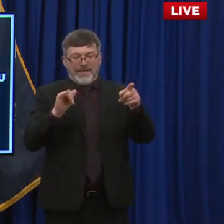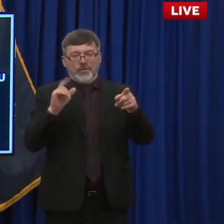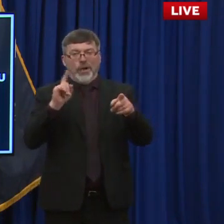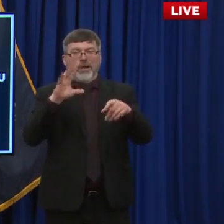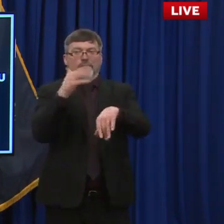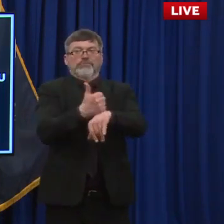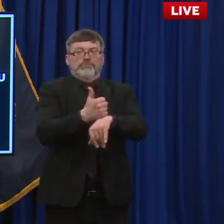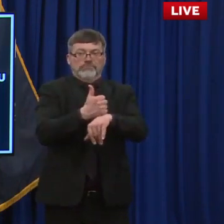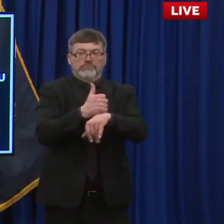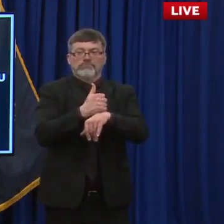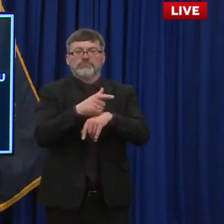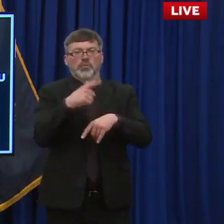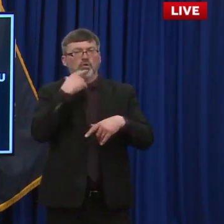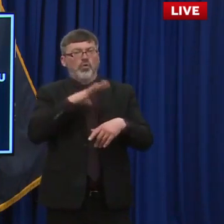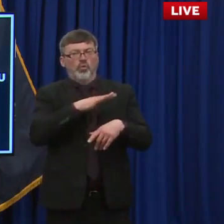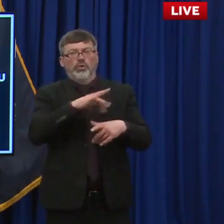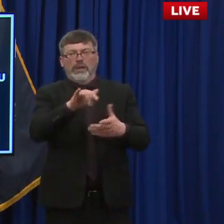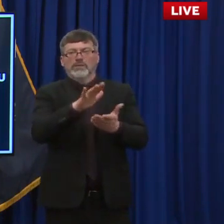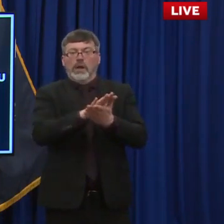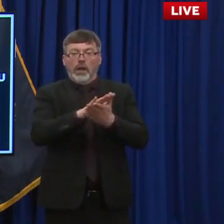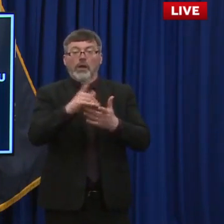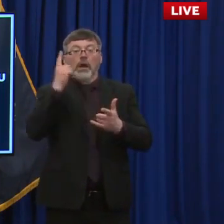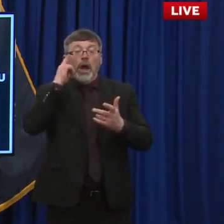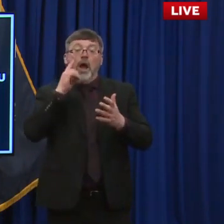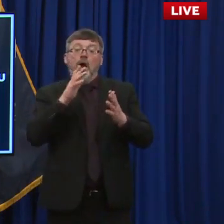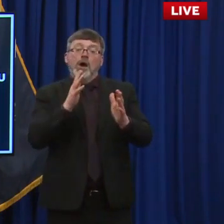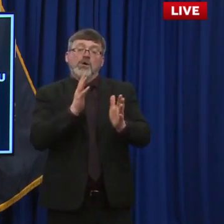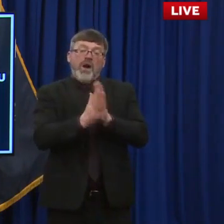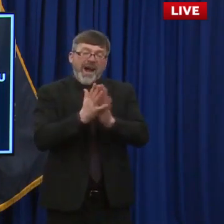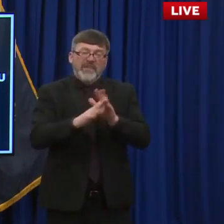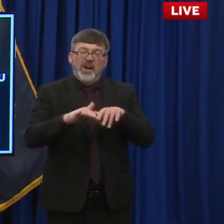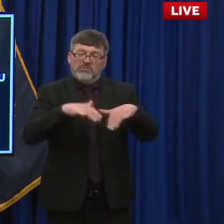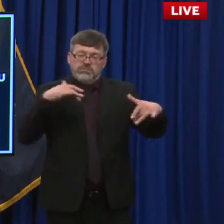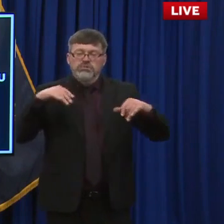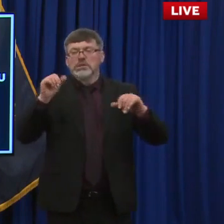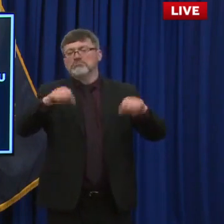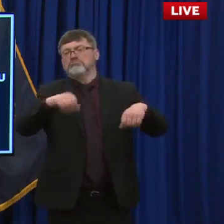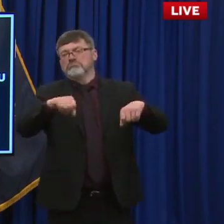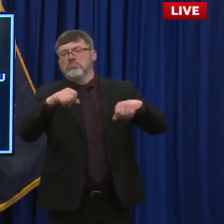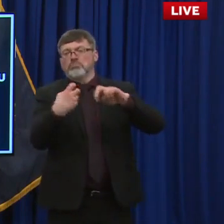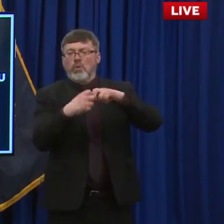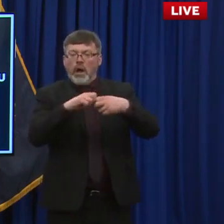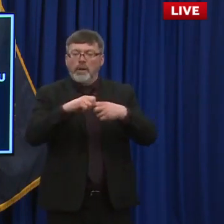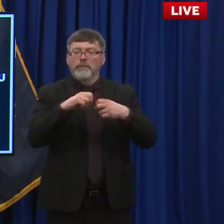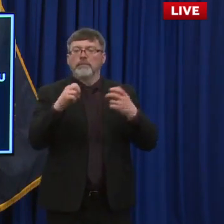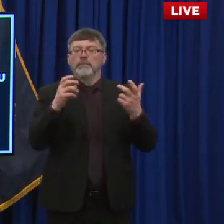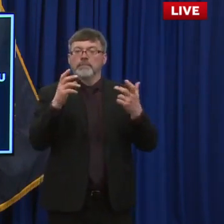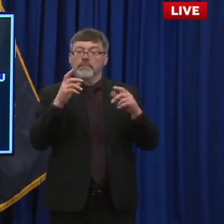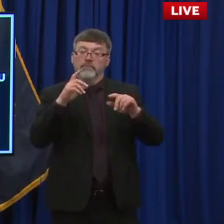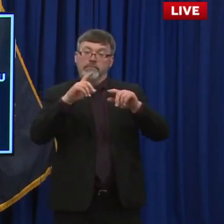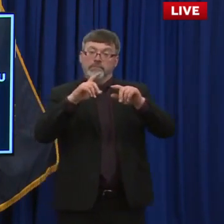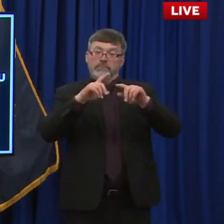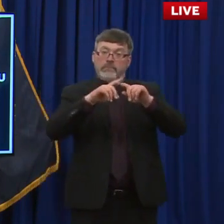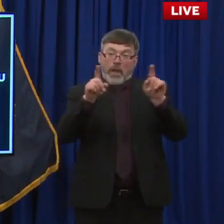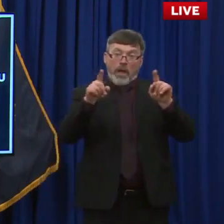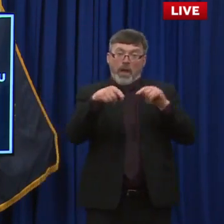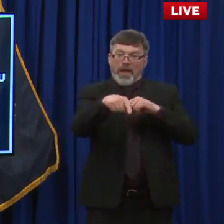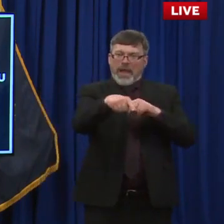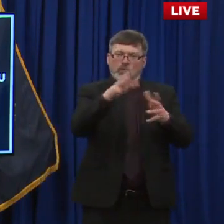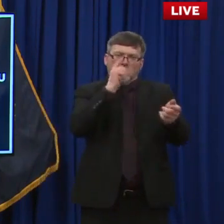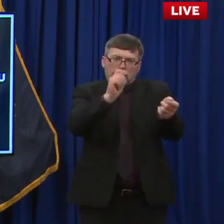These folks aren't just dealing with the traffic issues. They're helping existing traffic issues, right? That's how good some of the the new traffic plans that they've agreed to are.